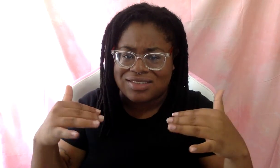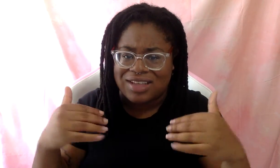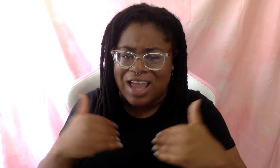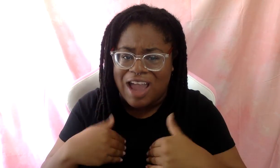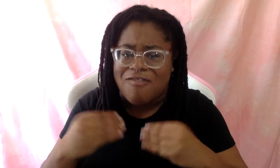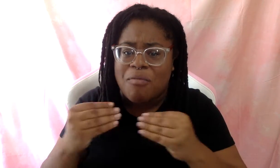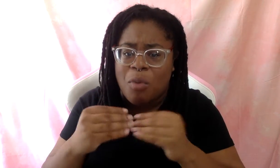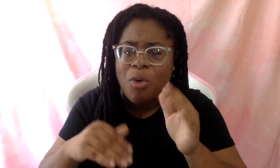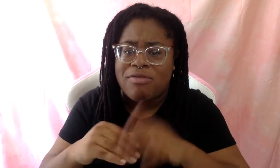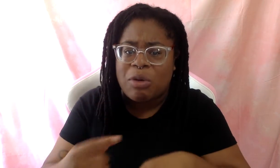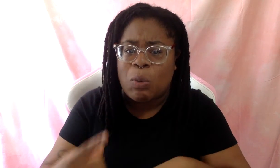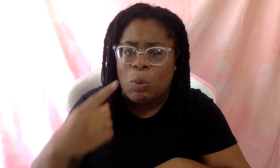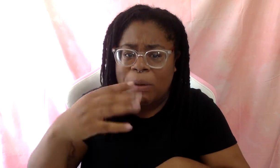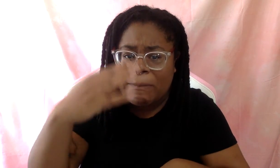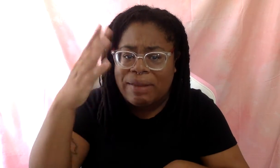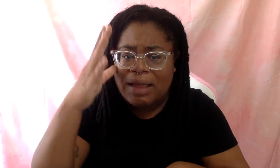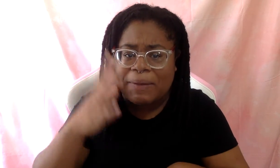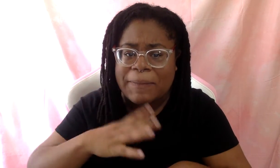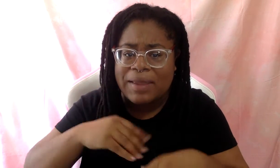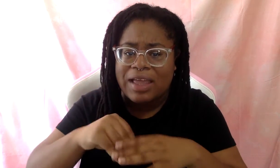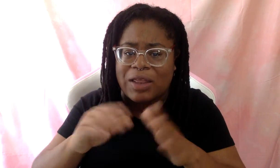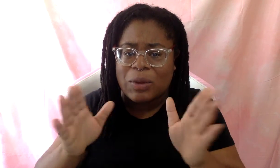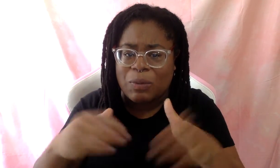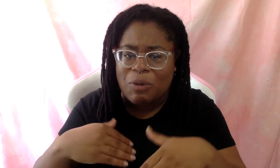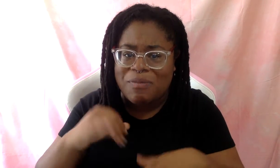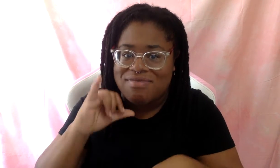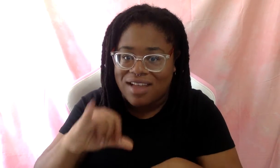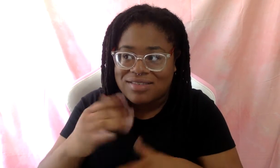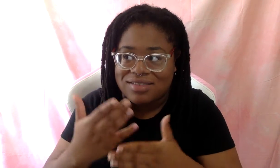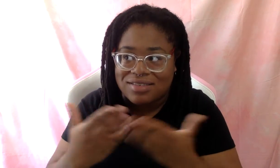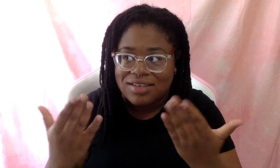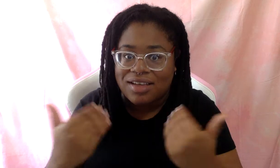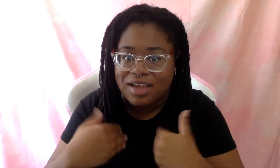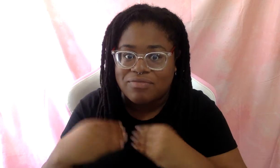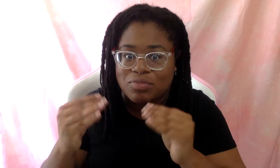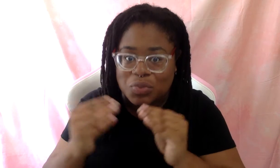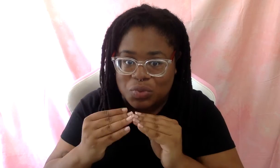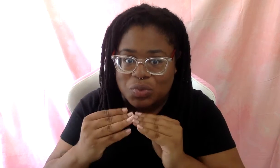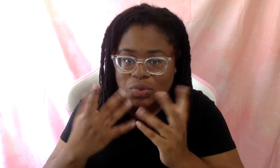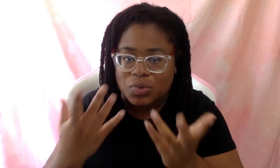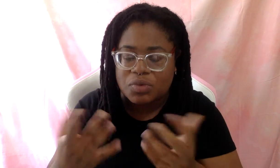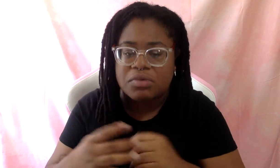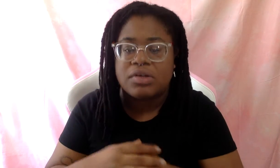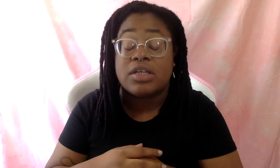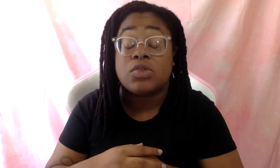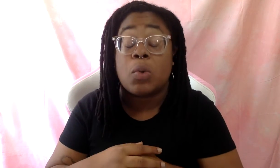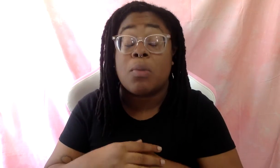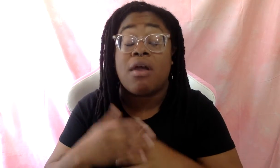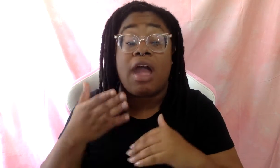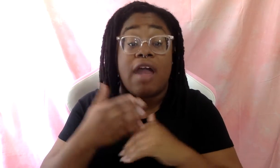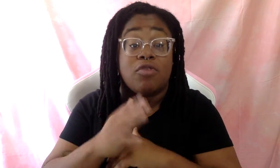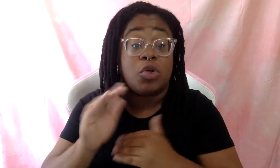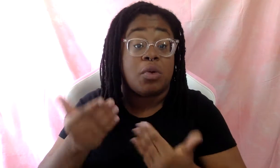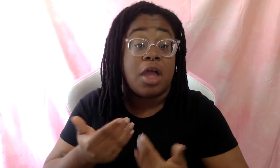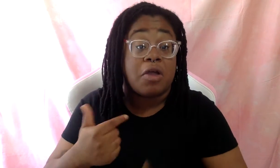you know, that's a thing. Um, and then when you hire me, listen,